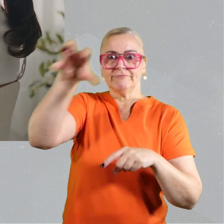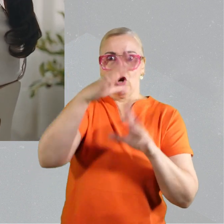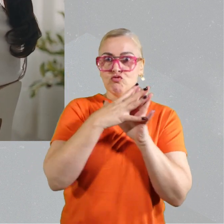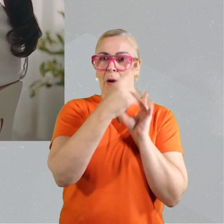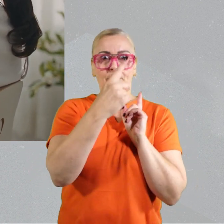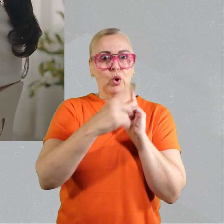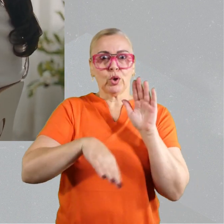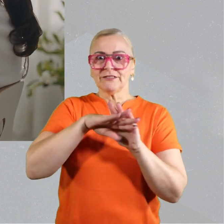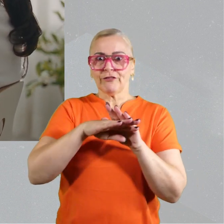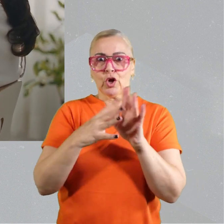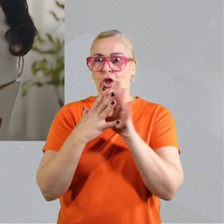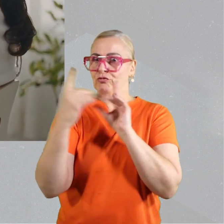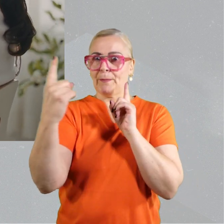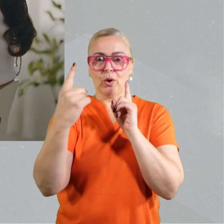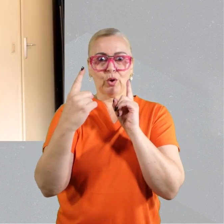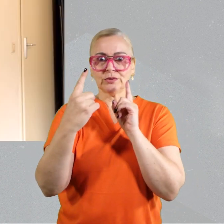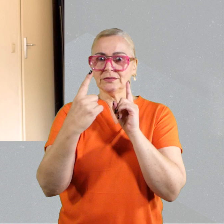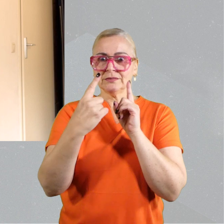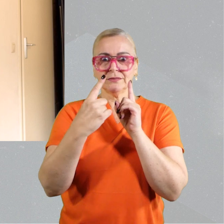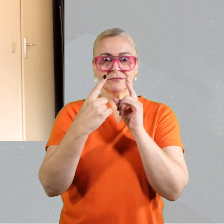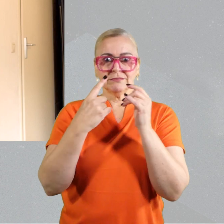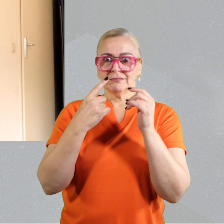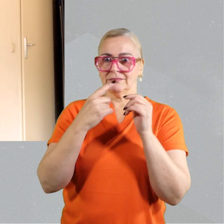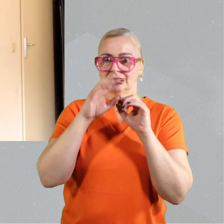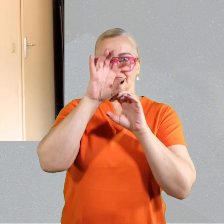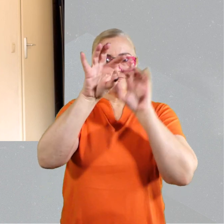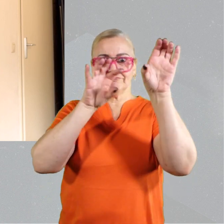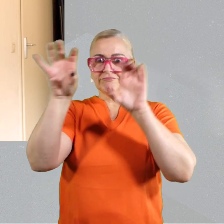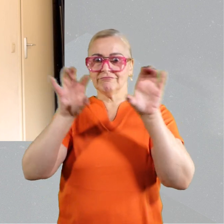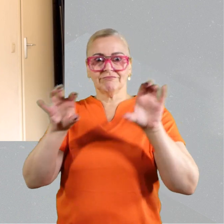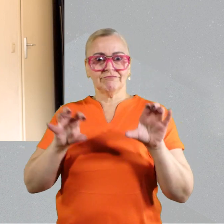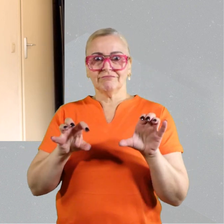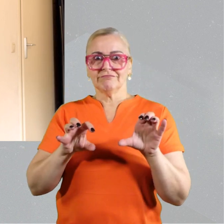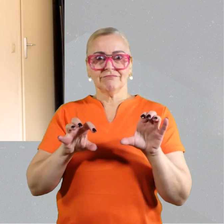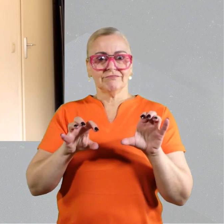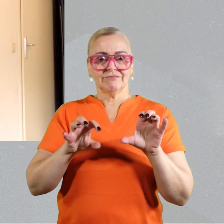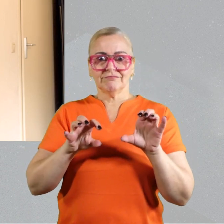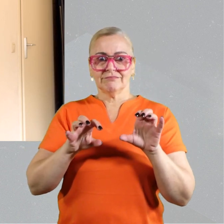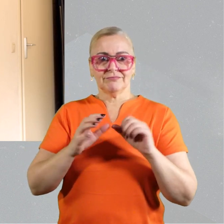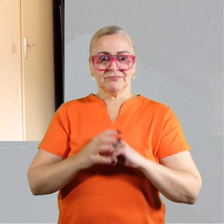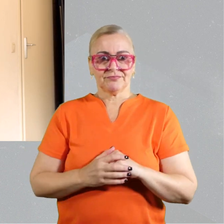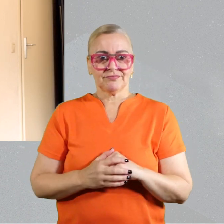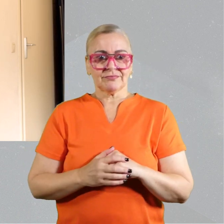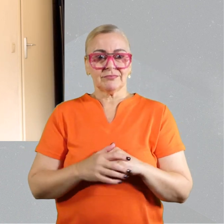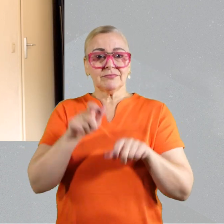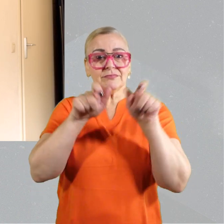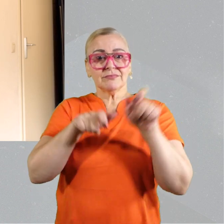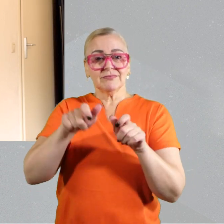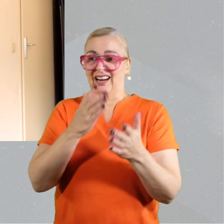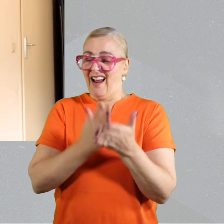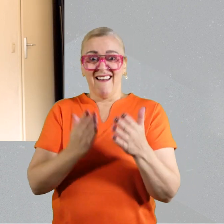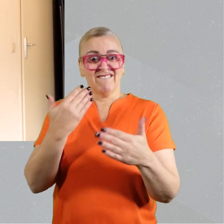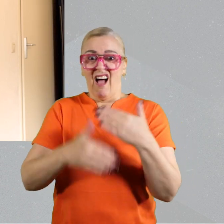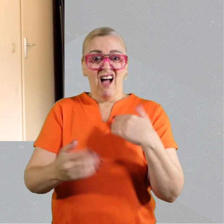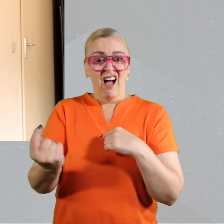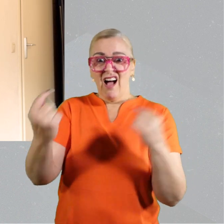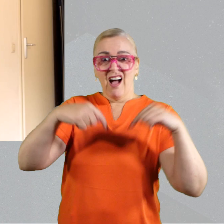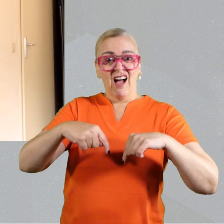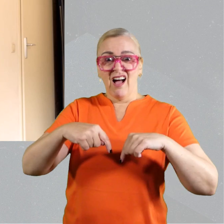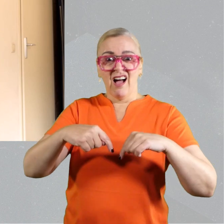And then the last, which is the most innovative arm, is a fully decentralised arm. So these participants never actually come to